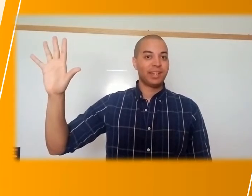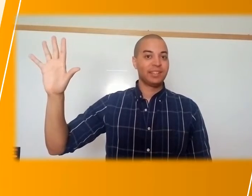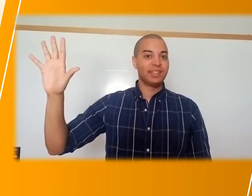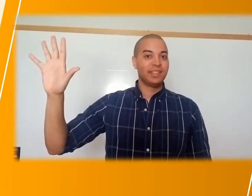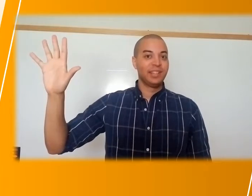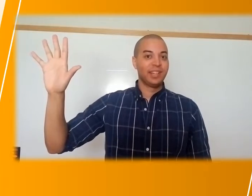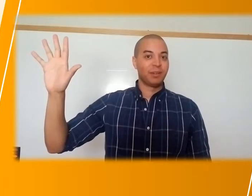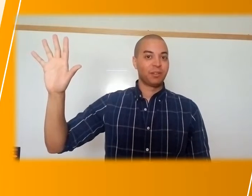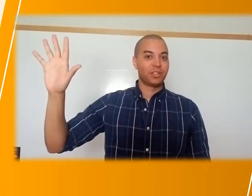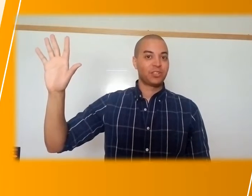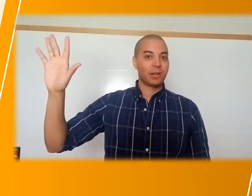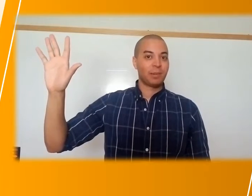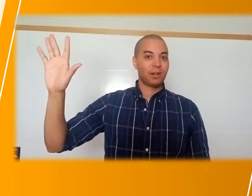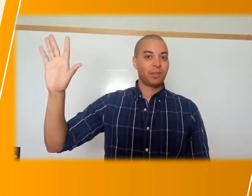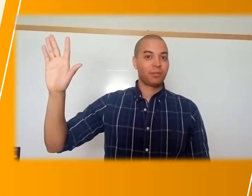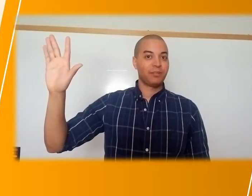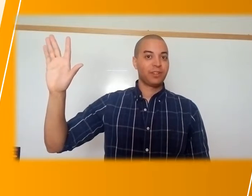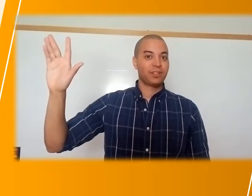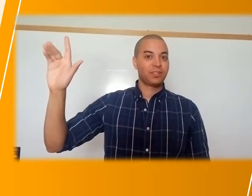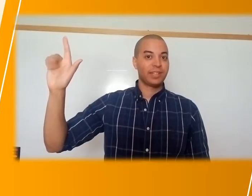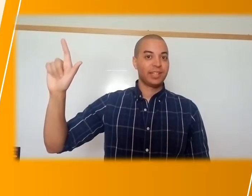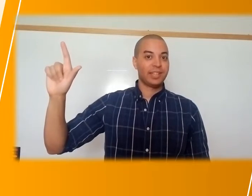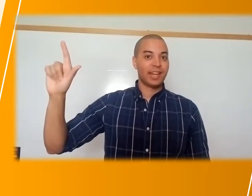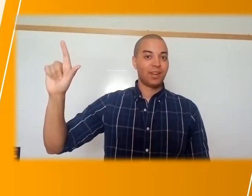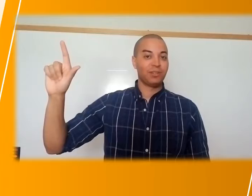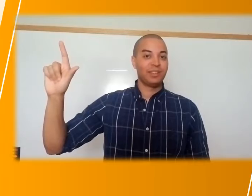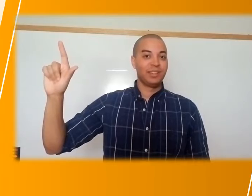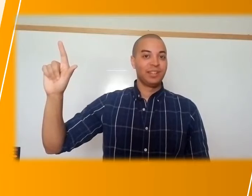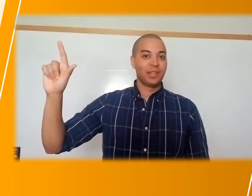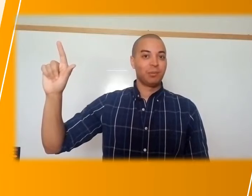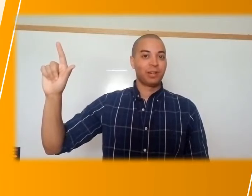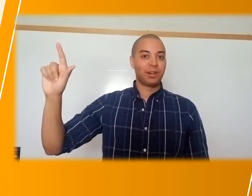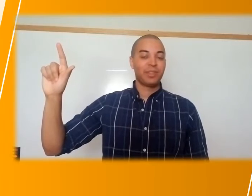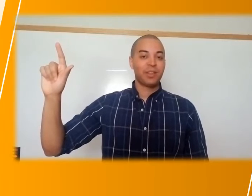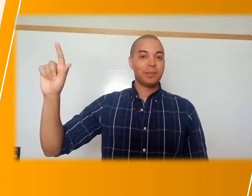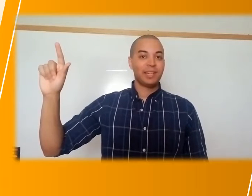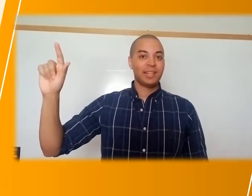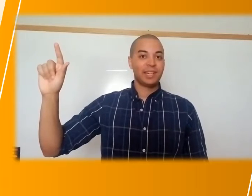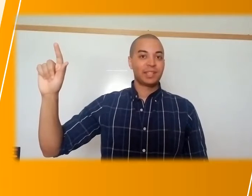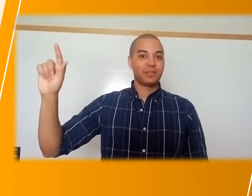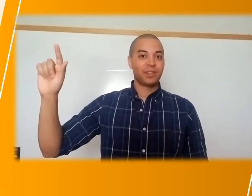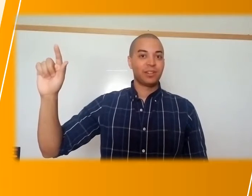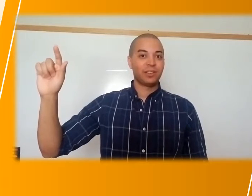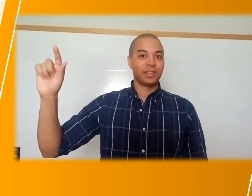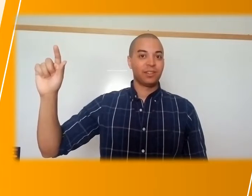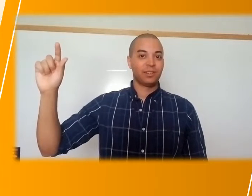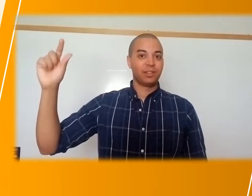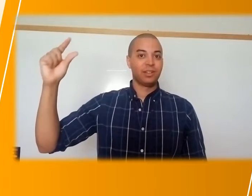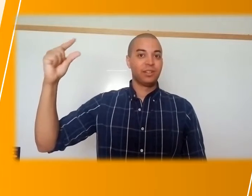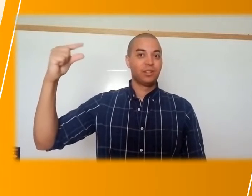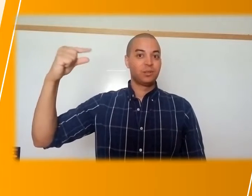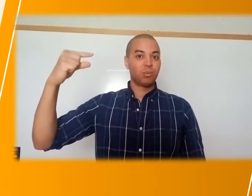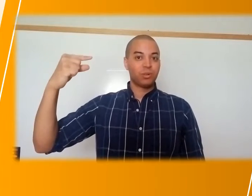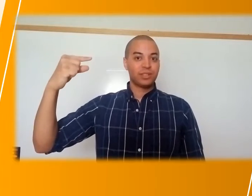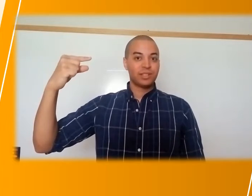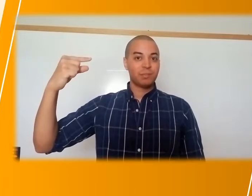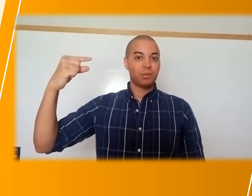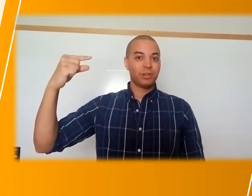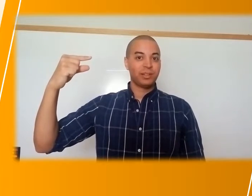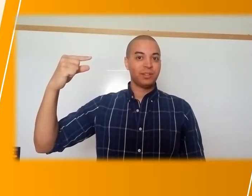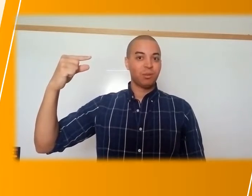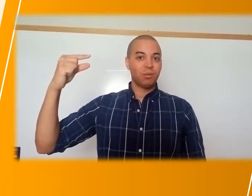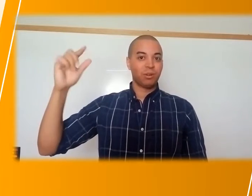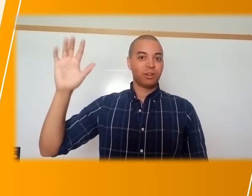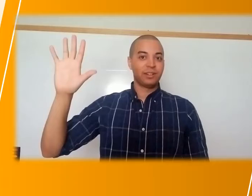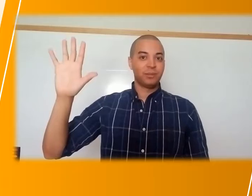open hand and drop our three fingers on the end down and bring our thumb and index finger either towards us,